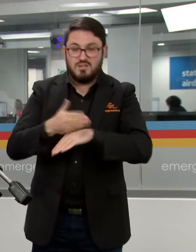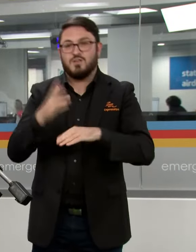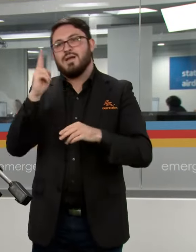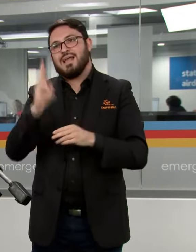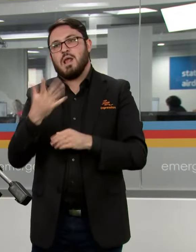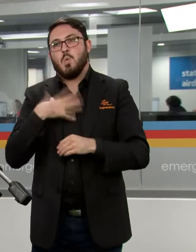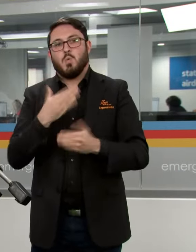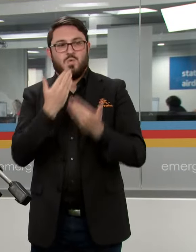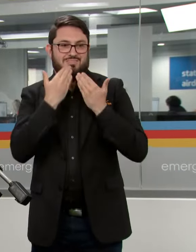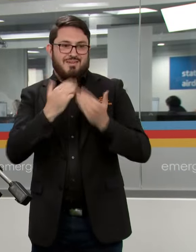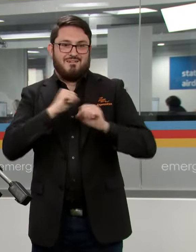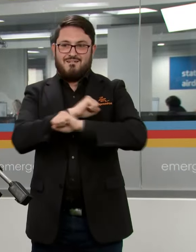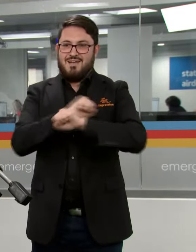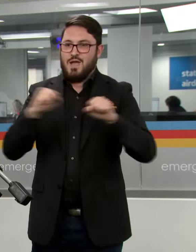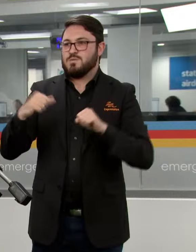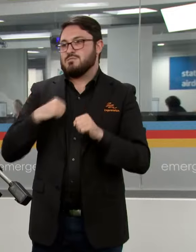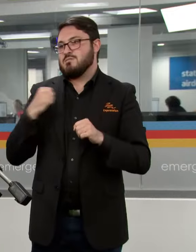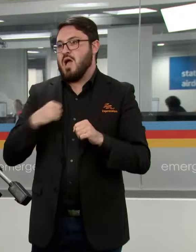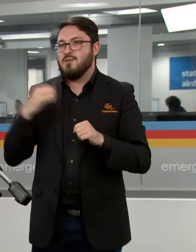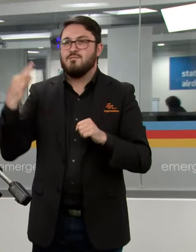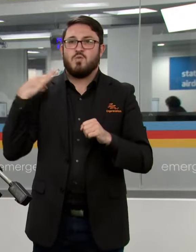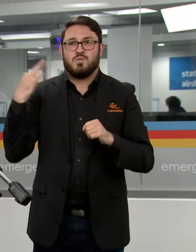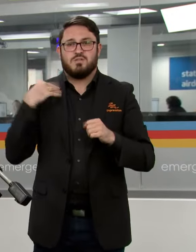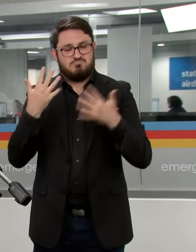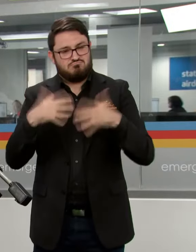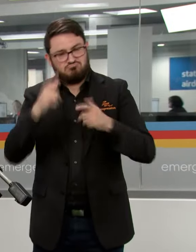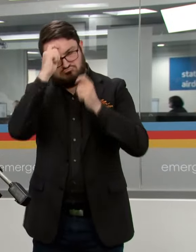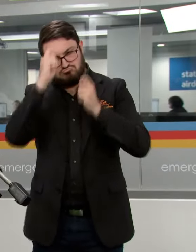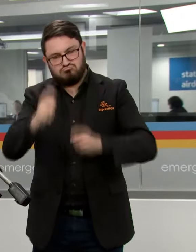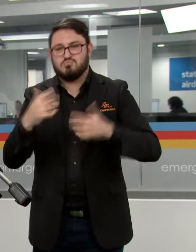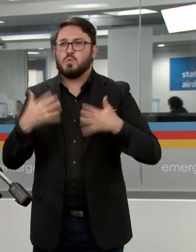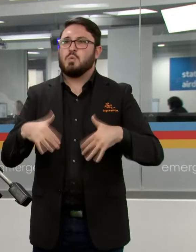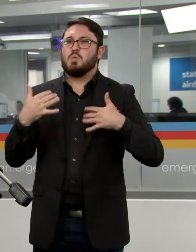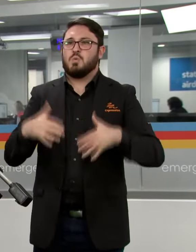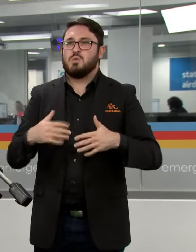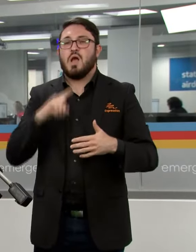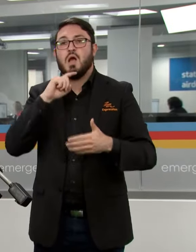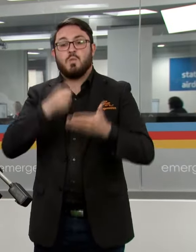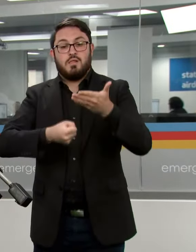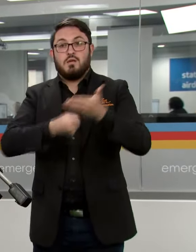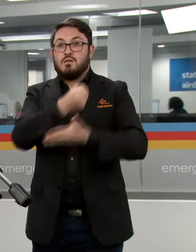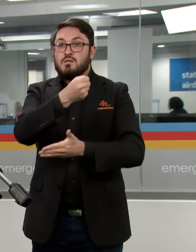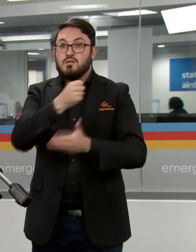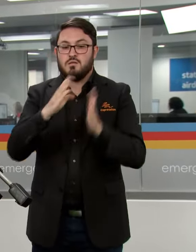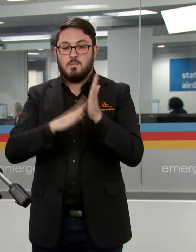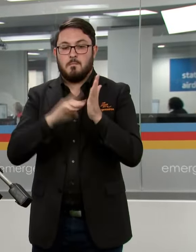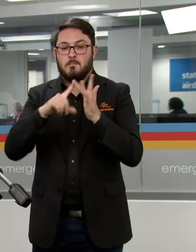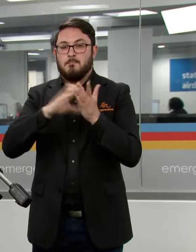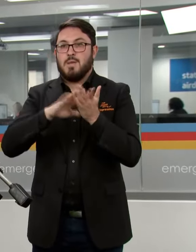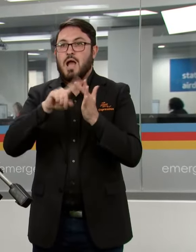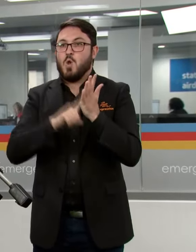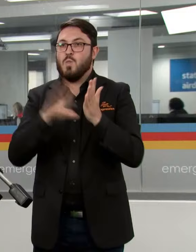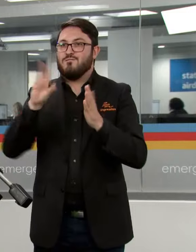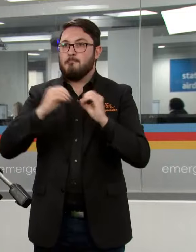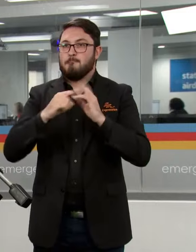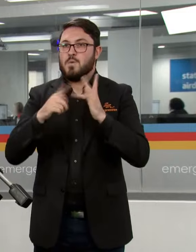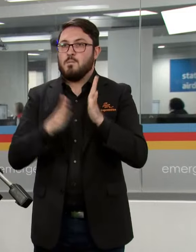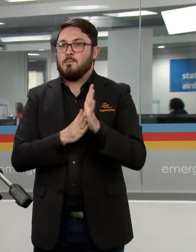I really want to thank our agency personnel and volunteers for their great work. I'll now hand over to Michael from the Bureau.